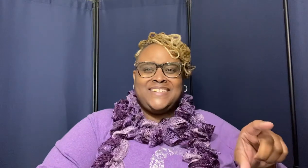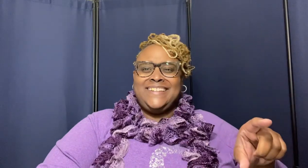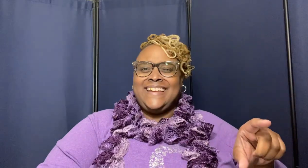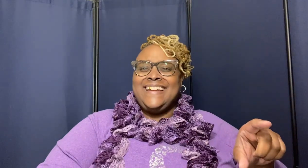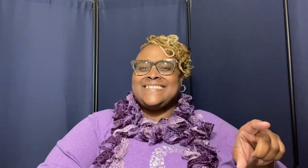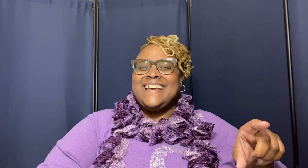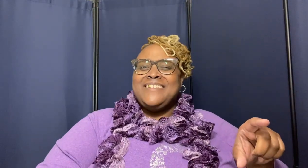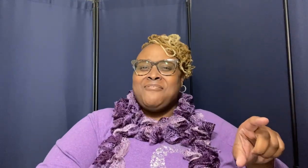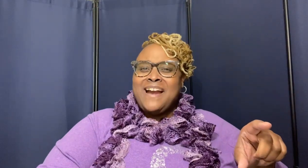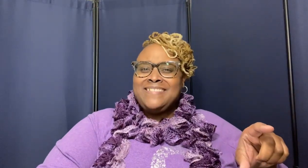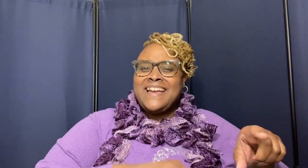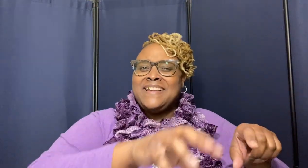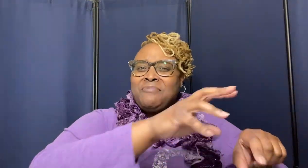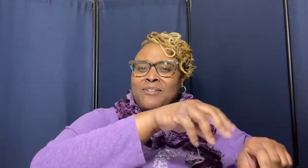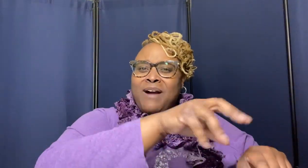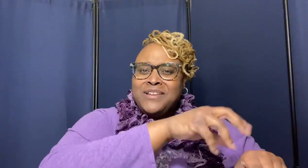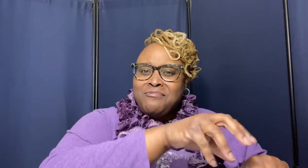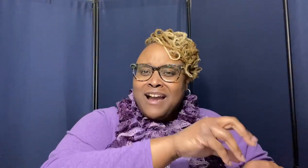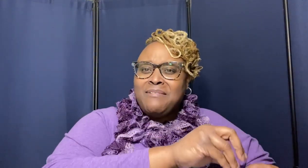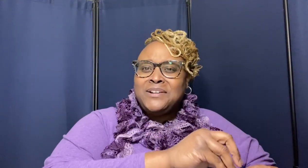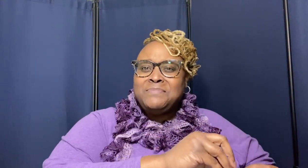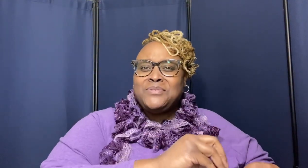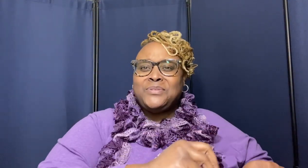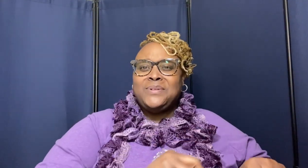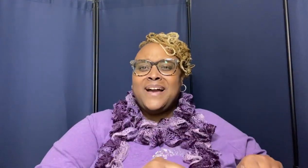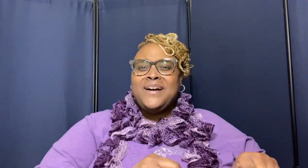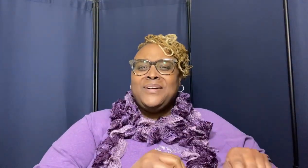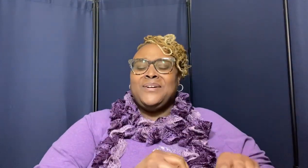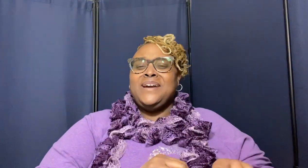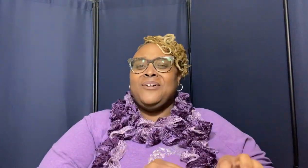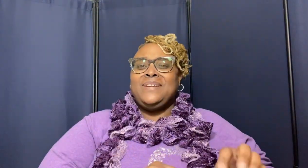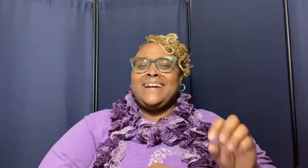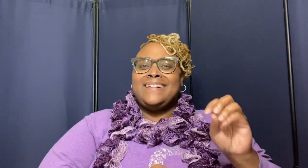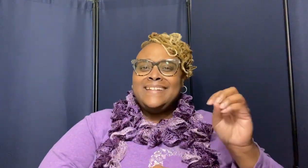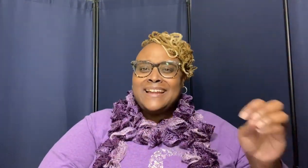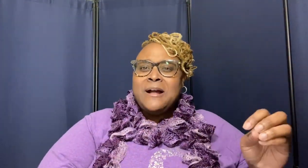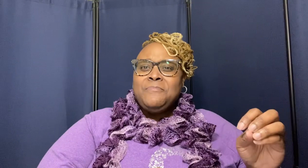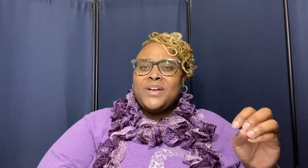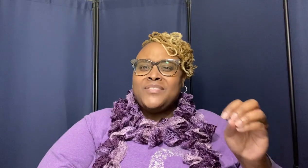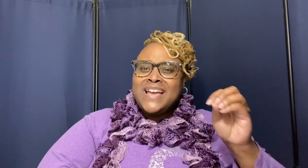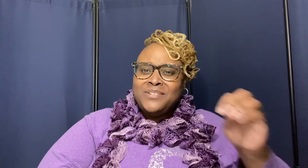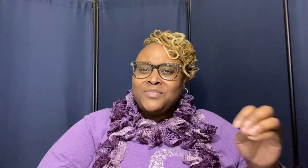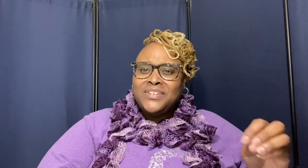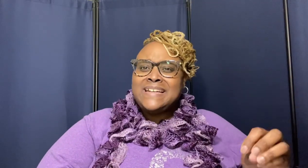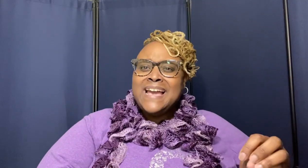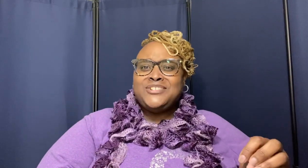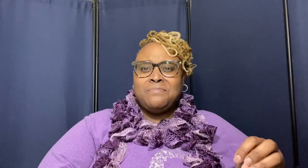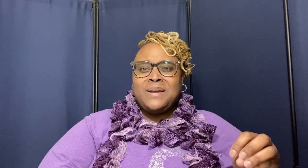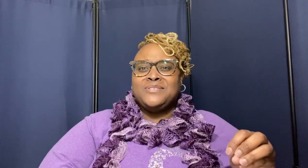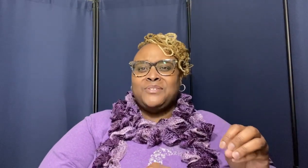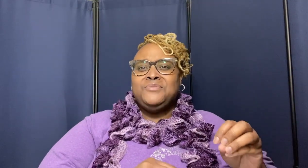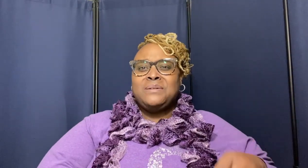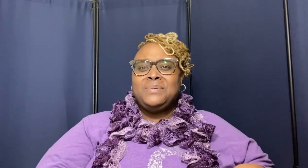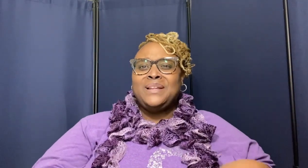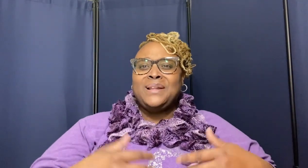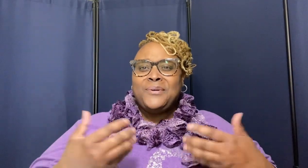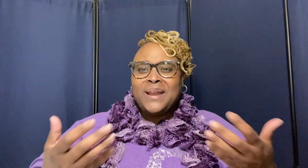it yes right there and while you're right around up and through that go ahead on and click on that notification bell so you can be alerted